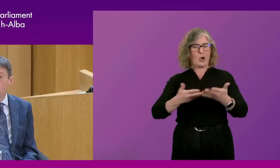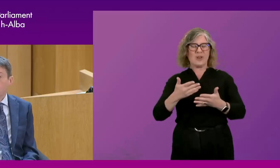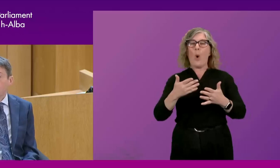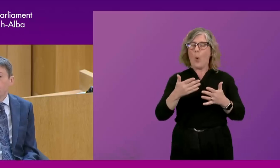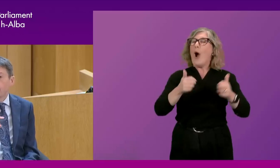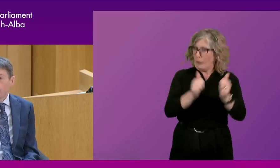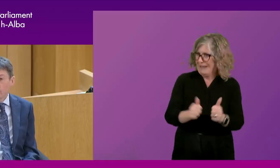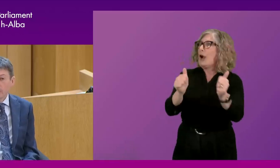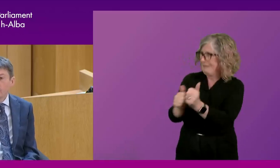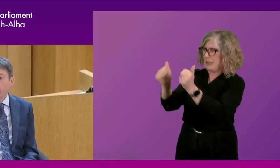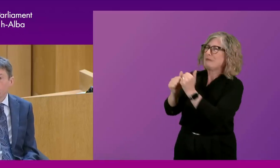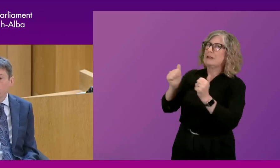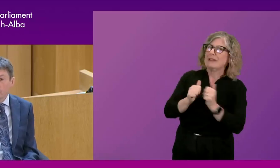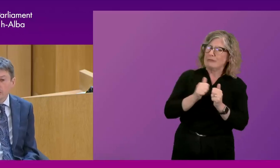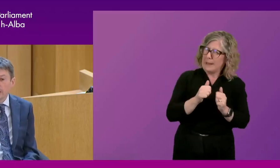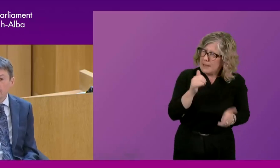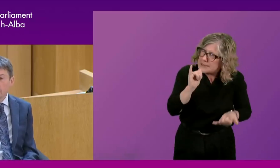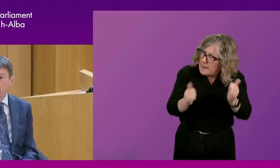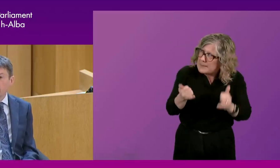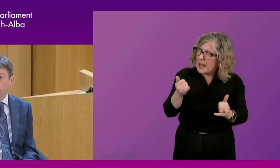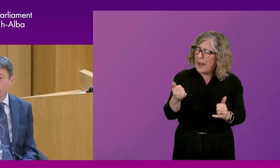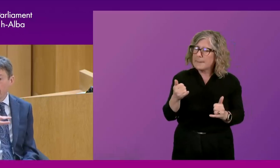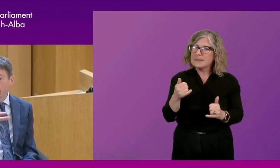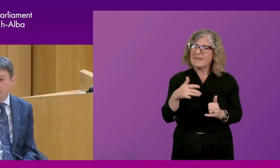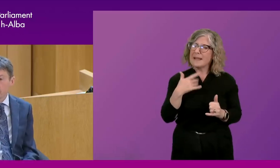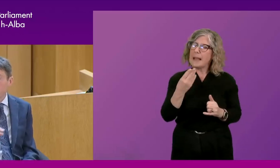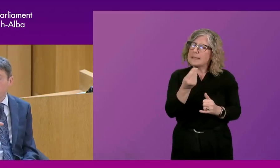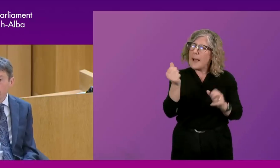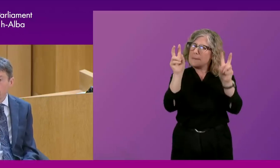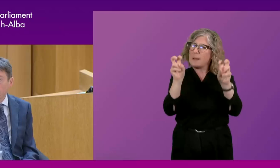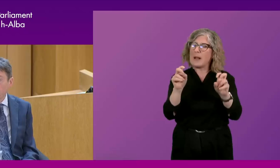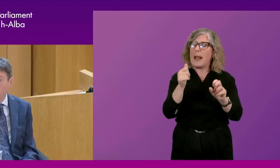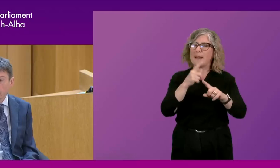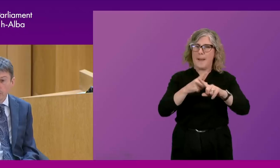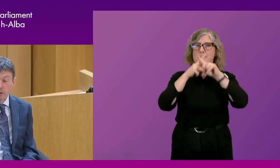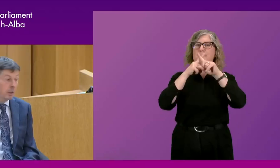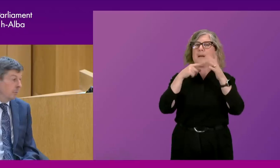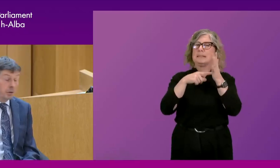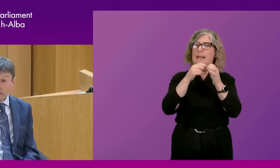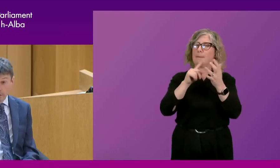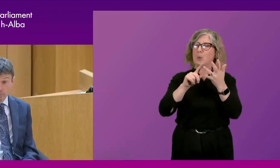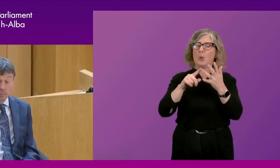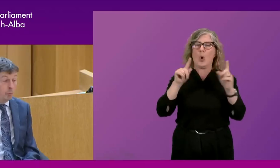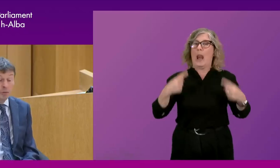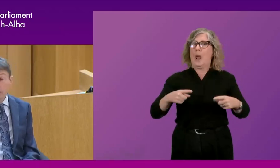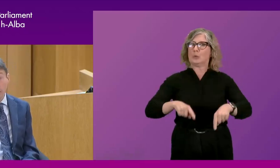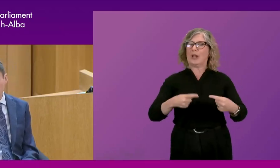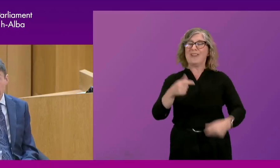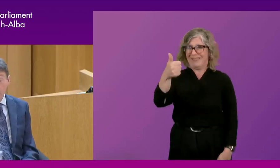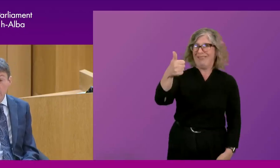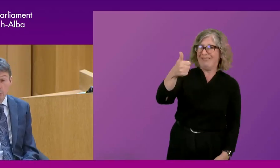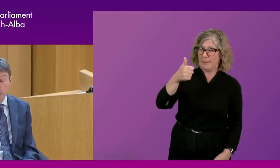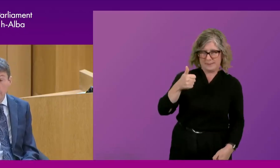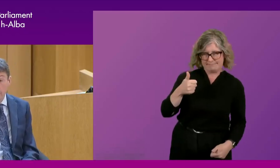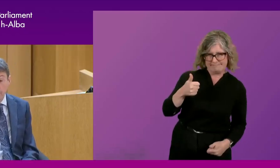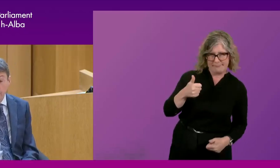that you, you, there's some subjects which are slightly taboo and you have to skirt your way around and you can't challenge. But, you know, poverty and the